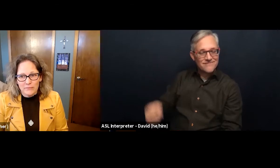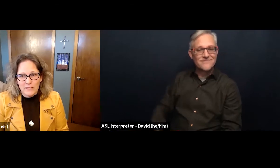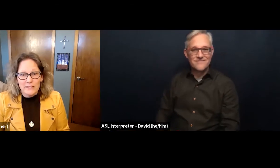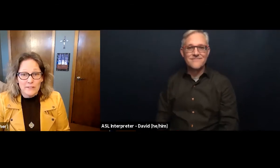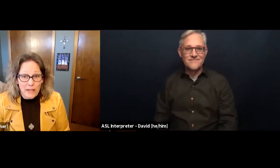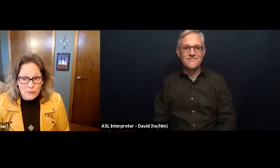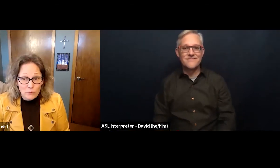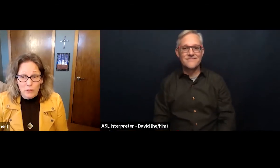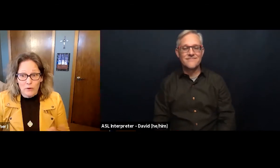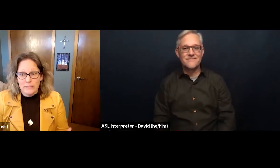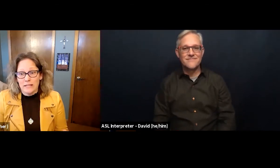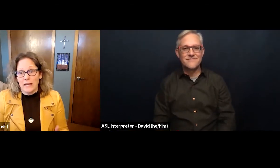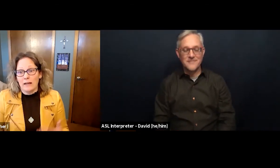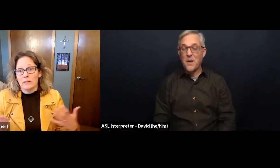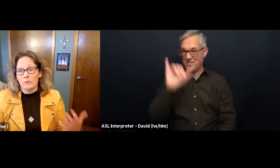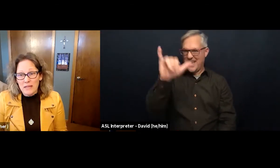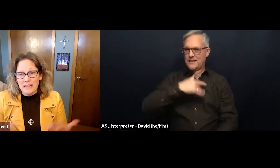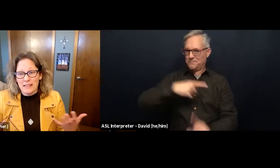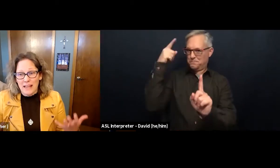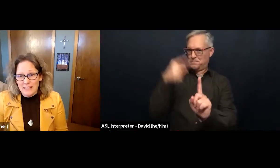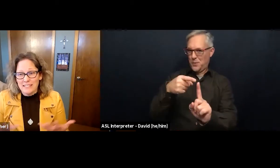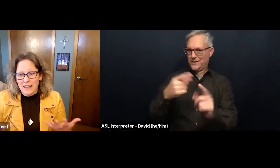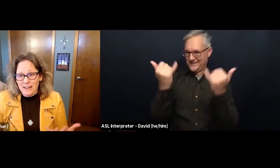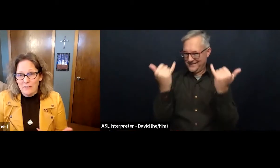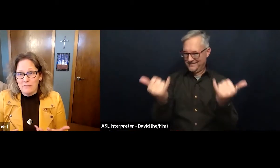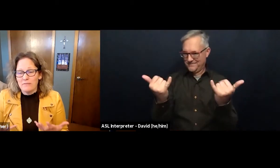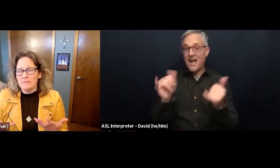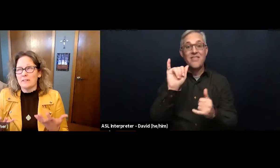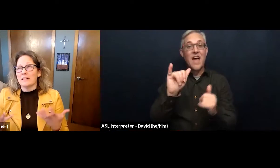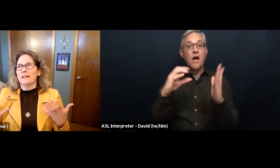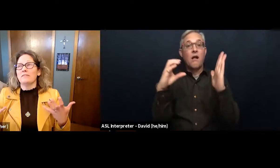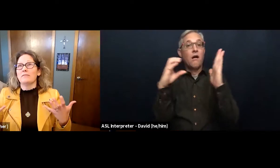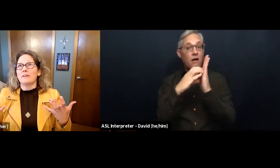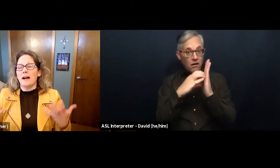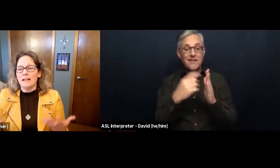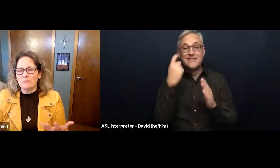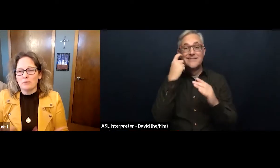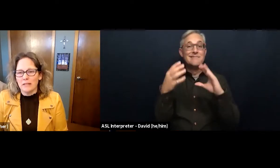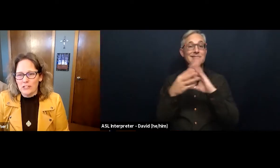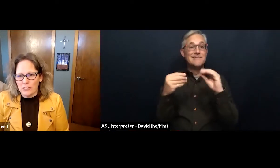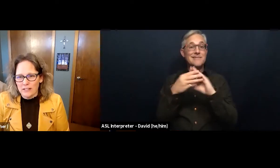So, that's where we're going today. I'm going to repeat that set of kind of contemplation